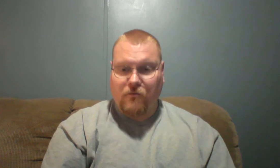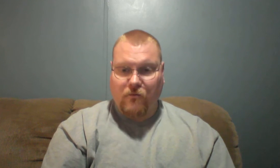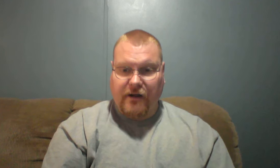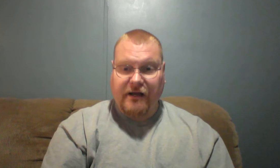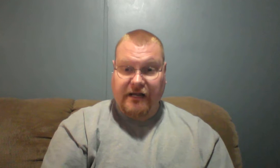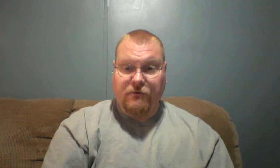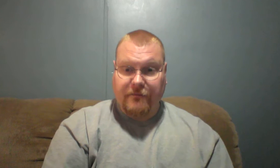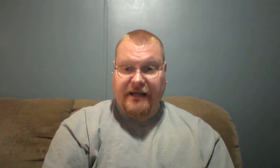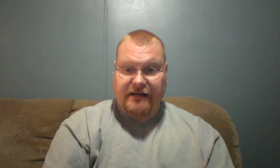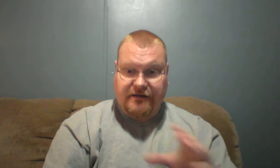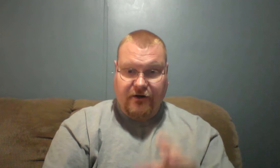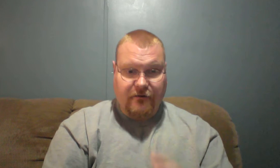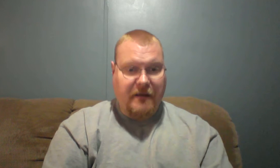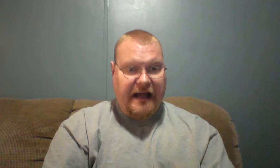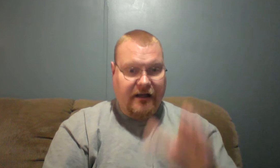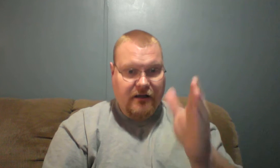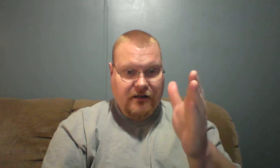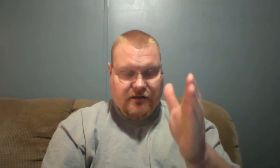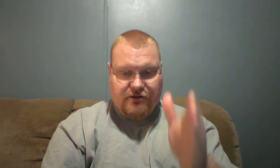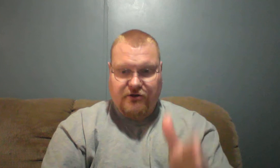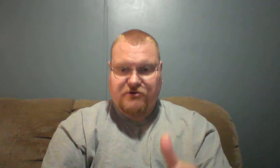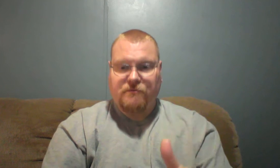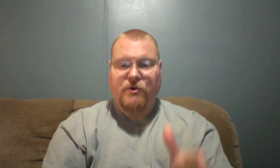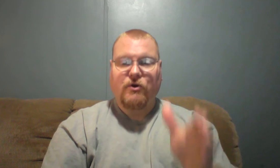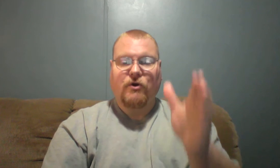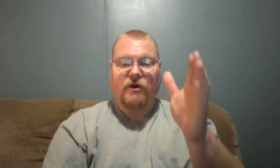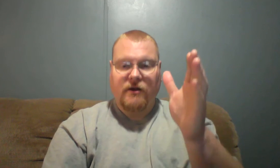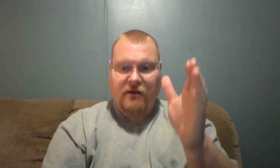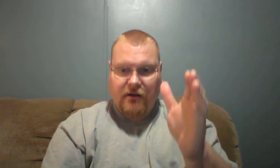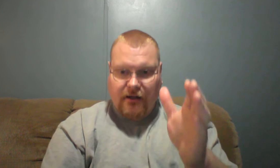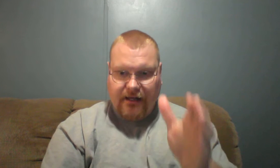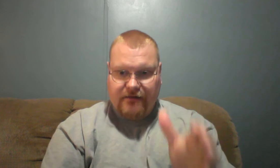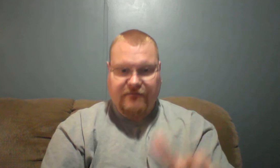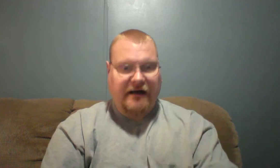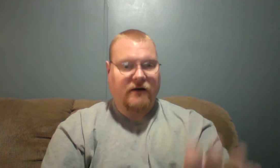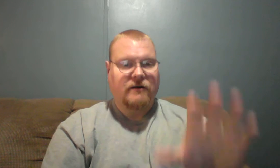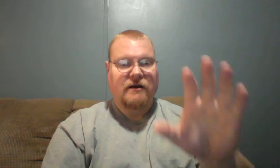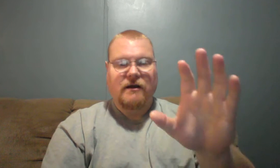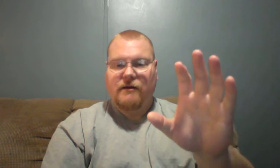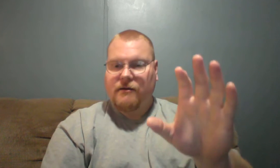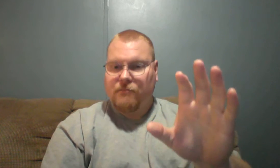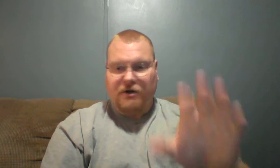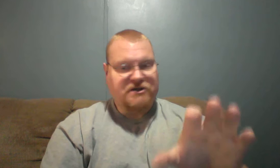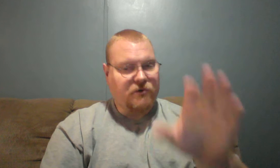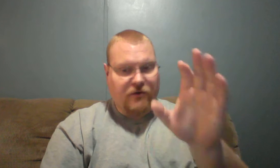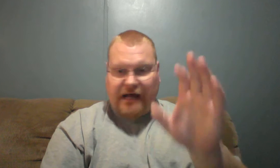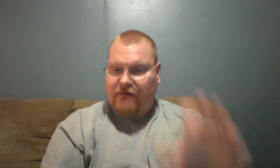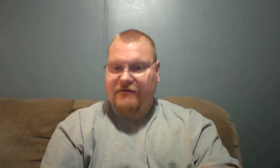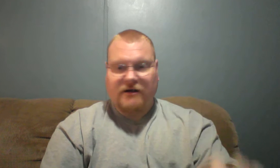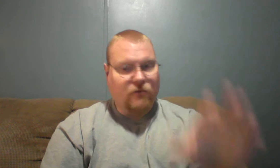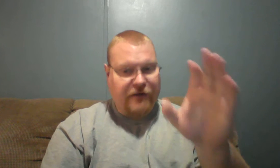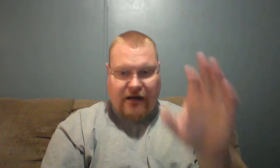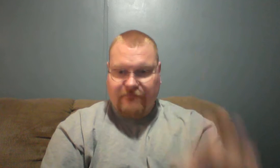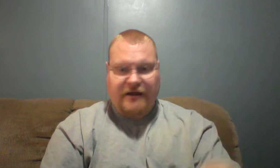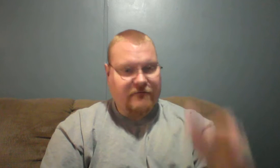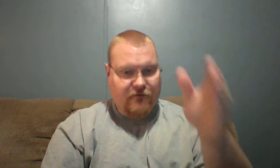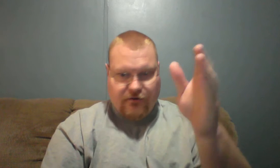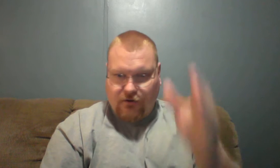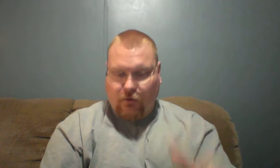It's to repent and turn back to the pure, undefiled, preach it without fear, without favor, the word